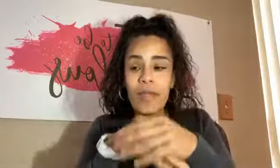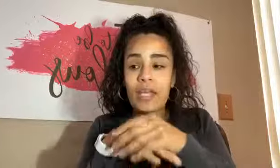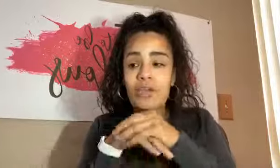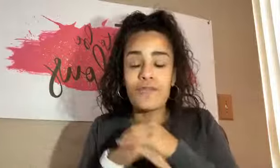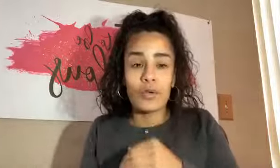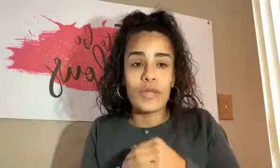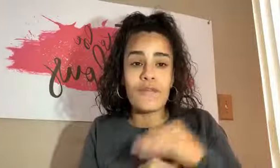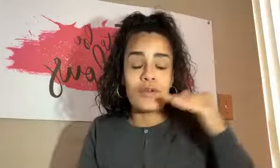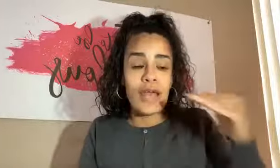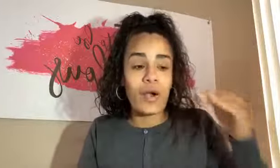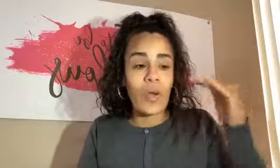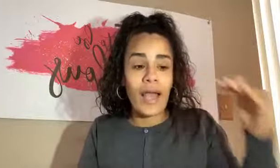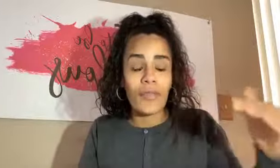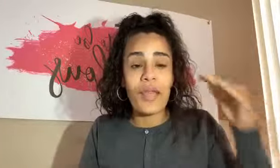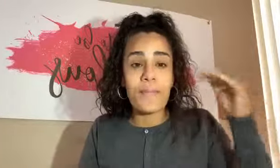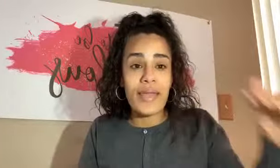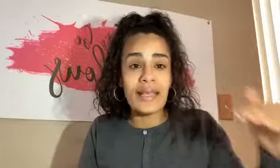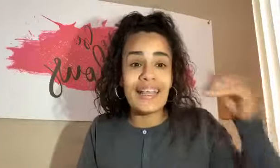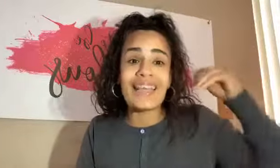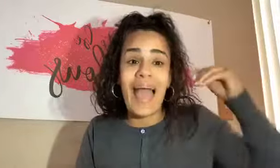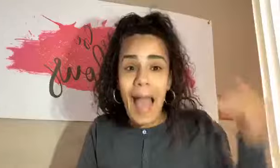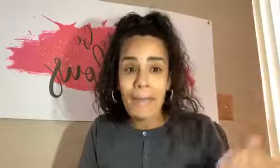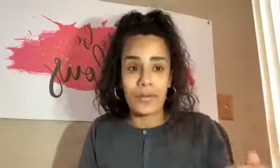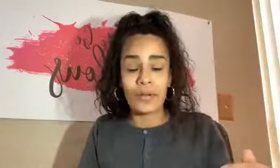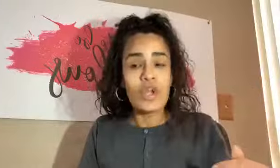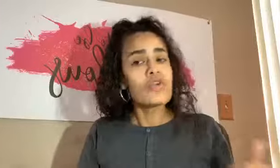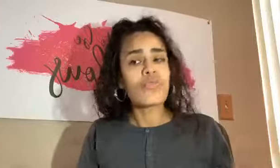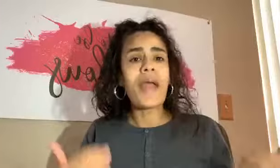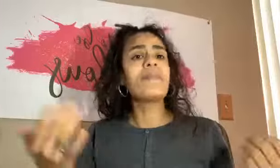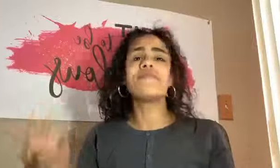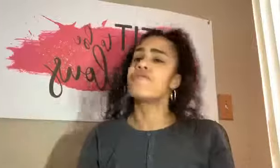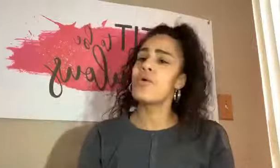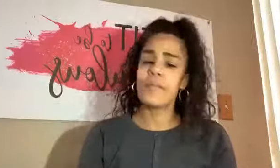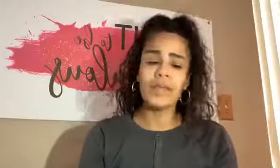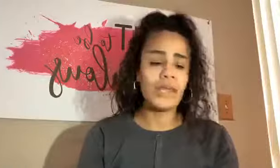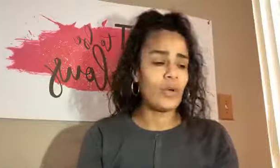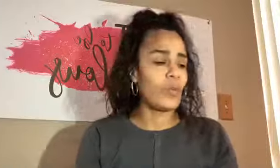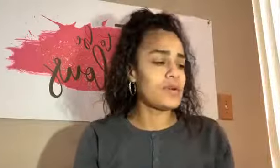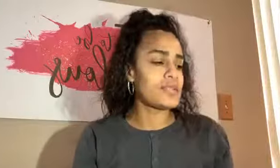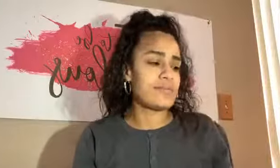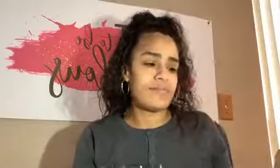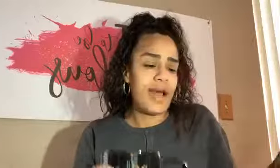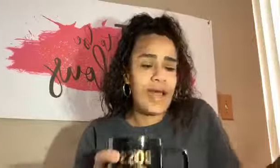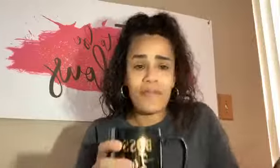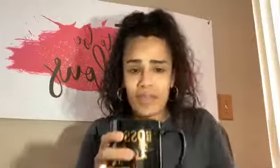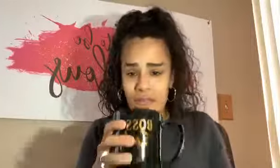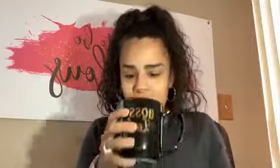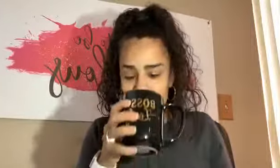making you feel okay for not going out there and making it happen. Right before me, it was, I have kids.